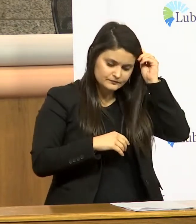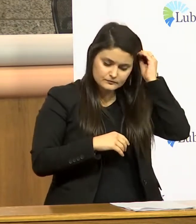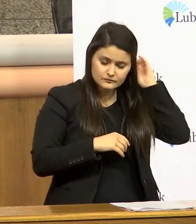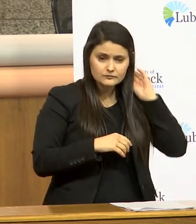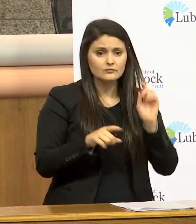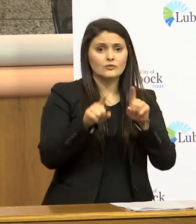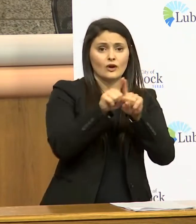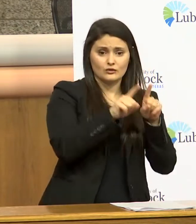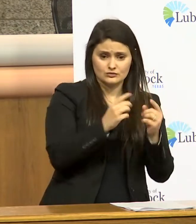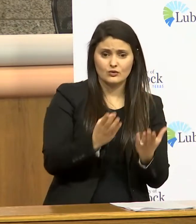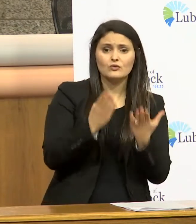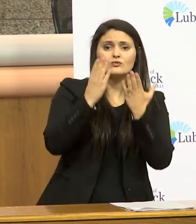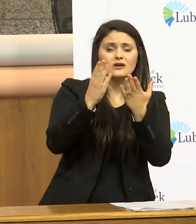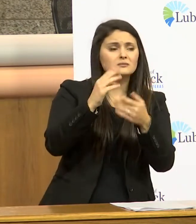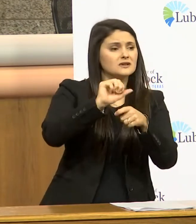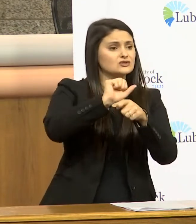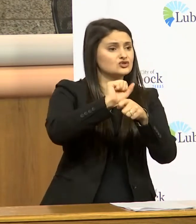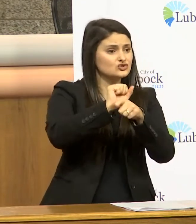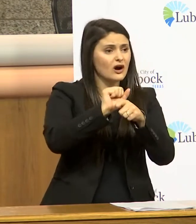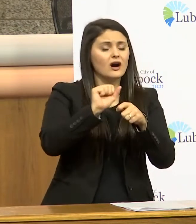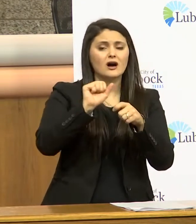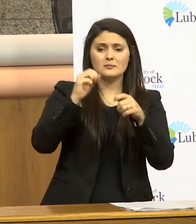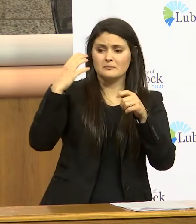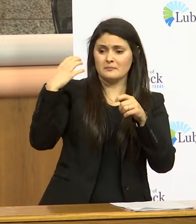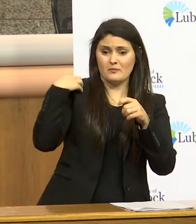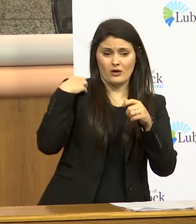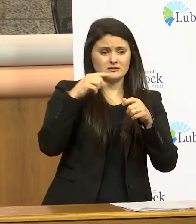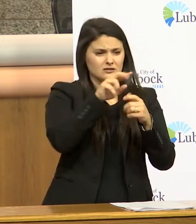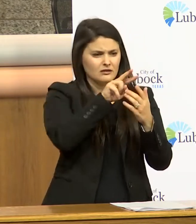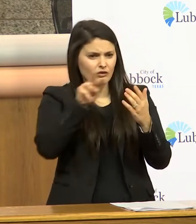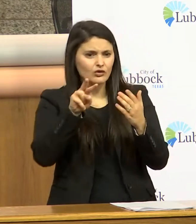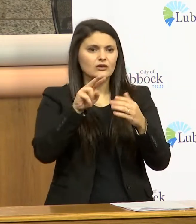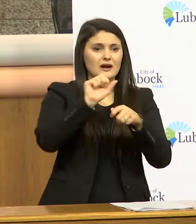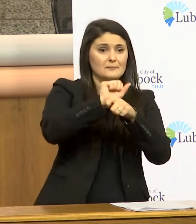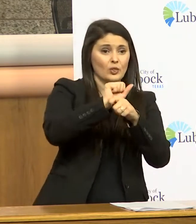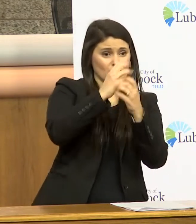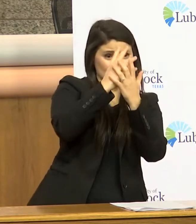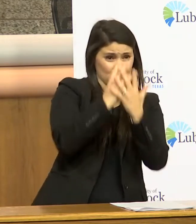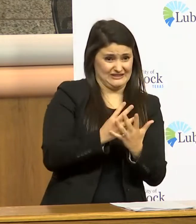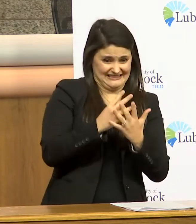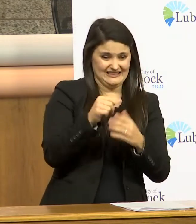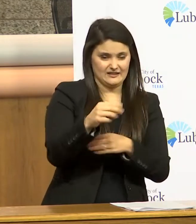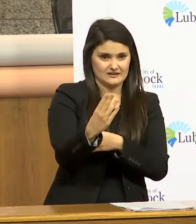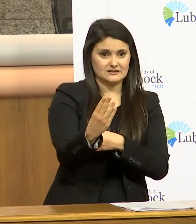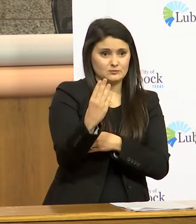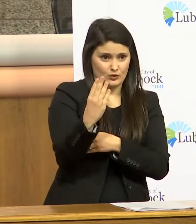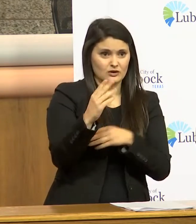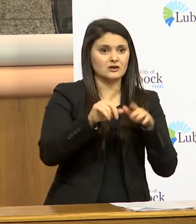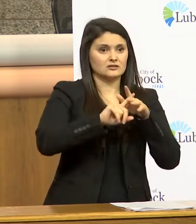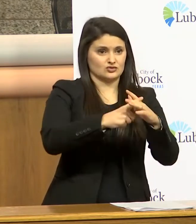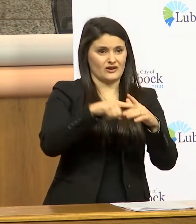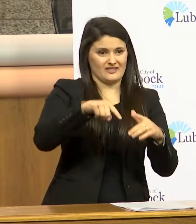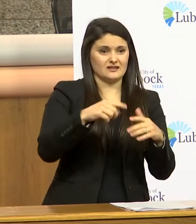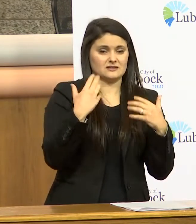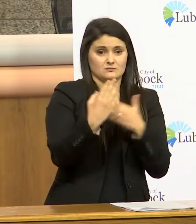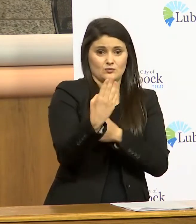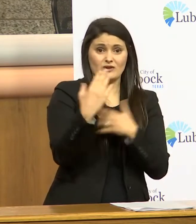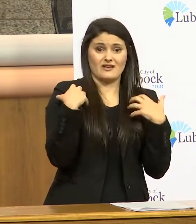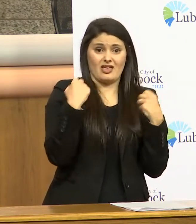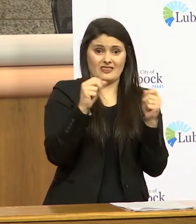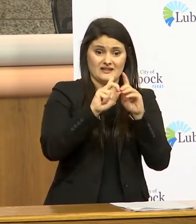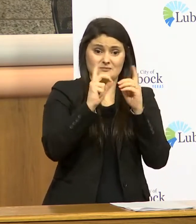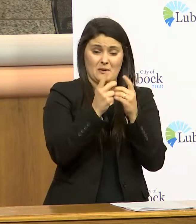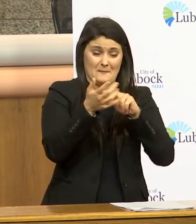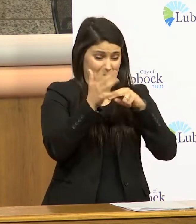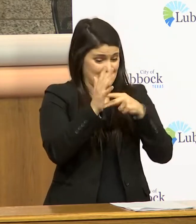employers start look at looking at employee screening we instituted employee screening this morning at the health department so everybody walking